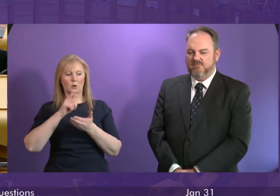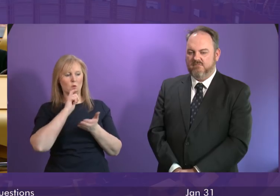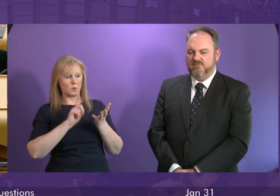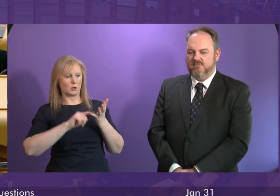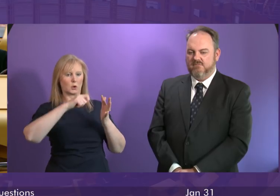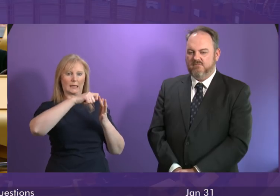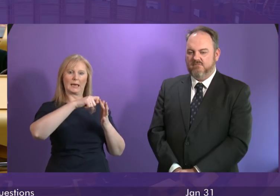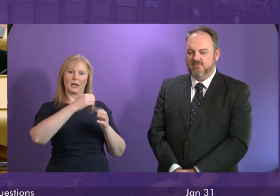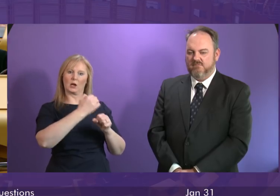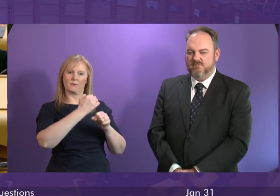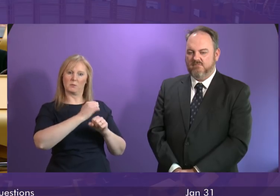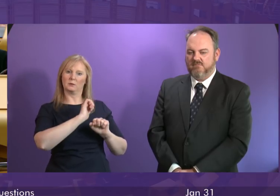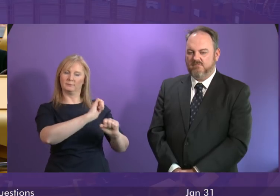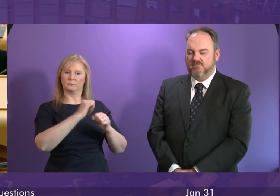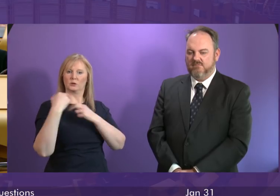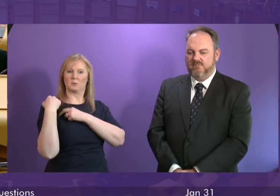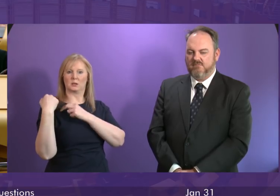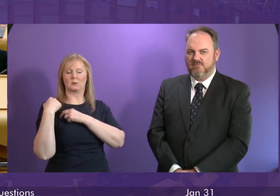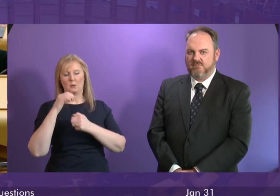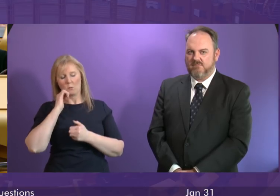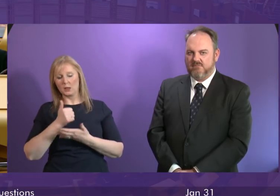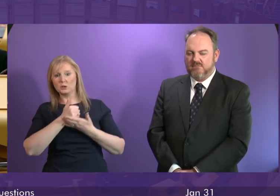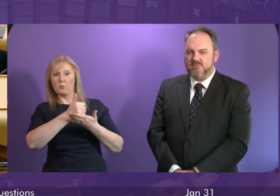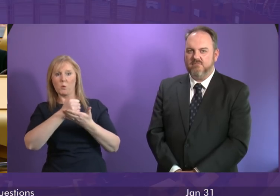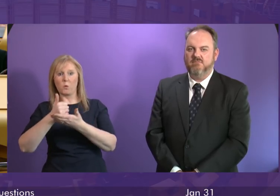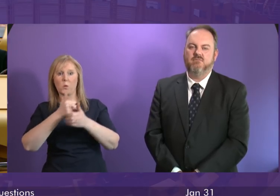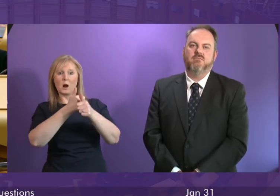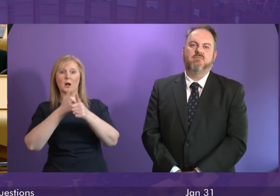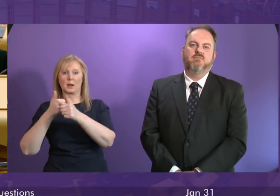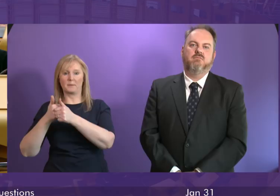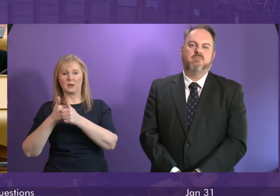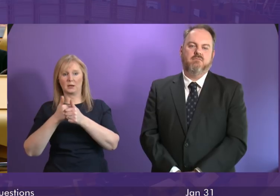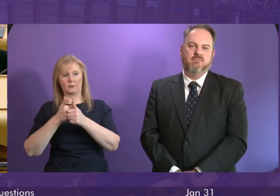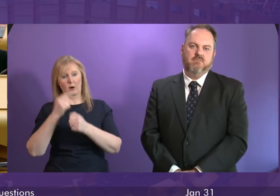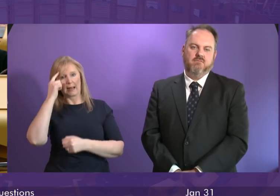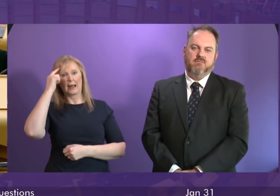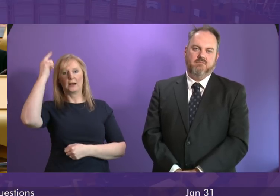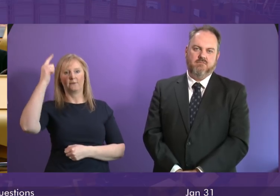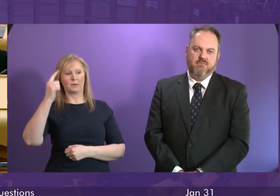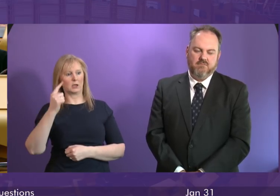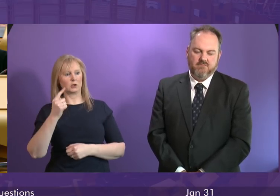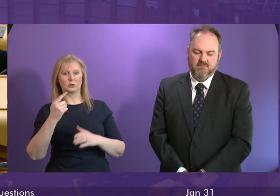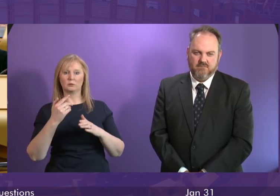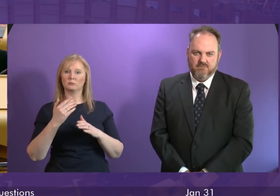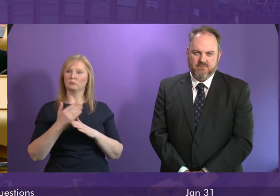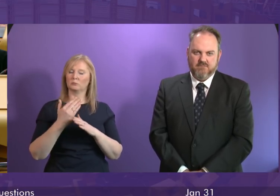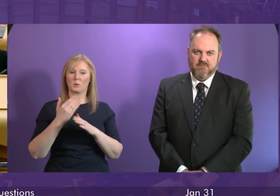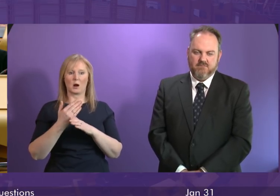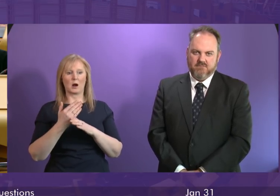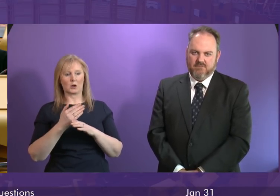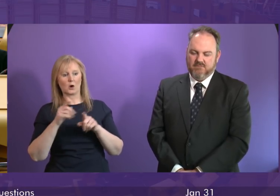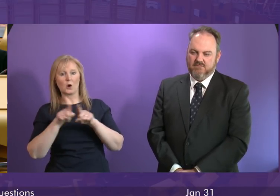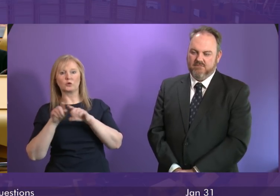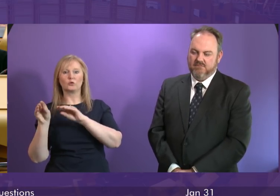so we will continue to provide support for firms in areas like innovation workplace efficiencies and training